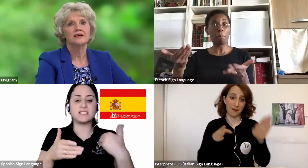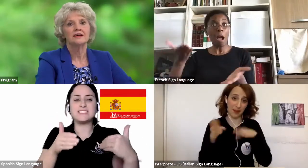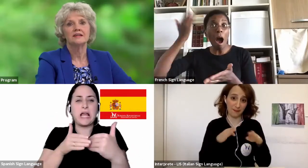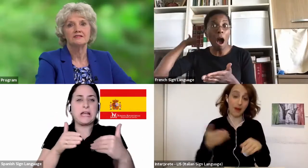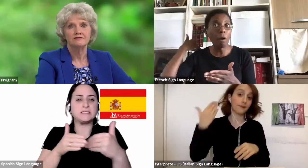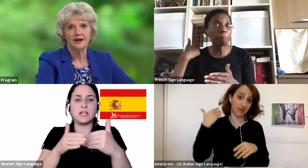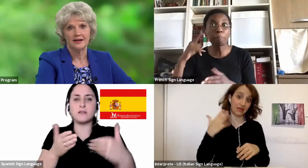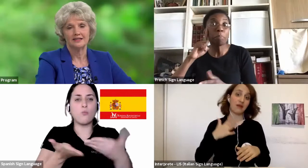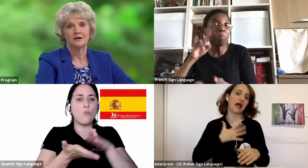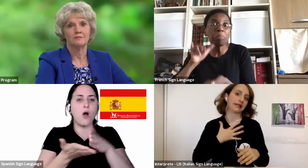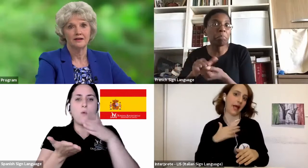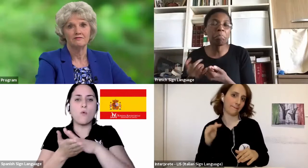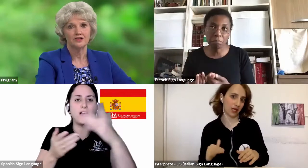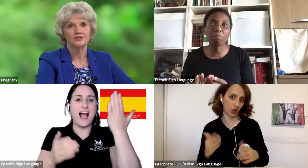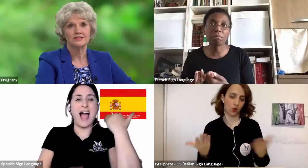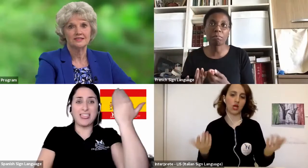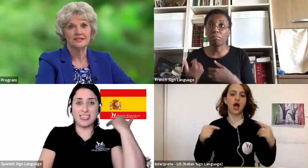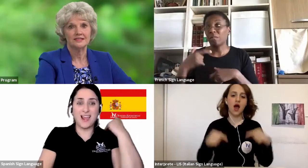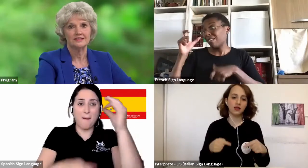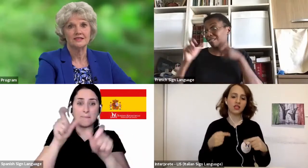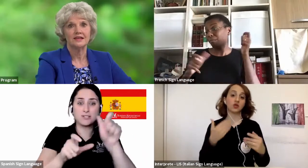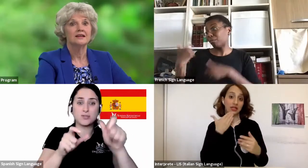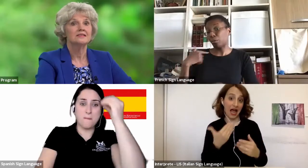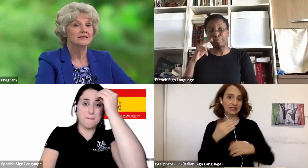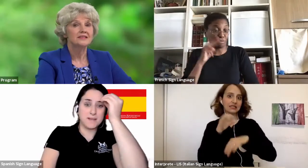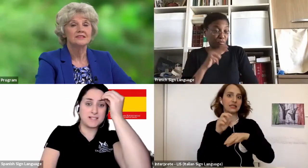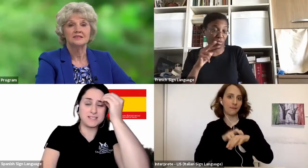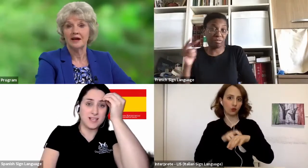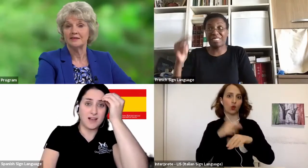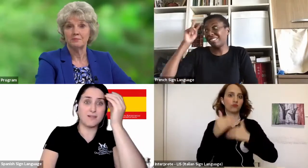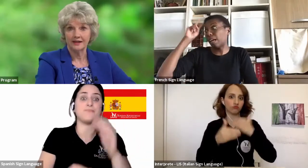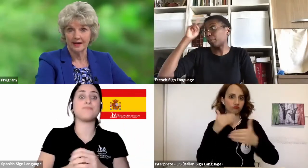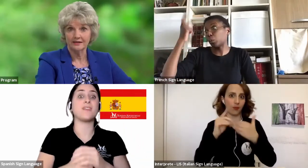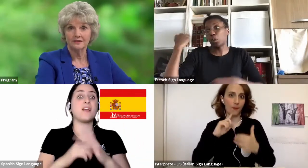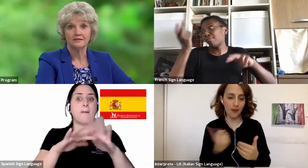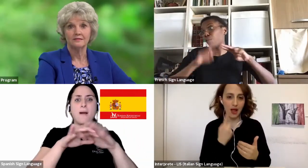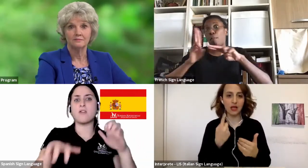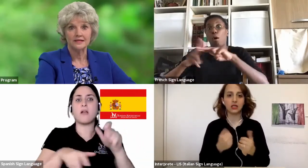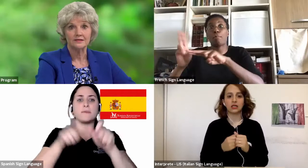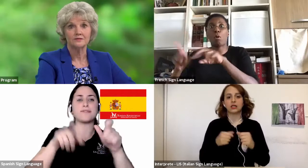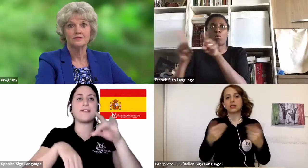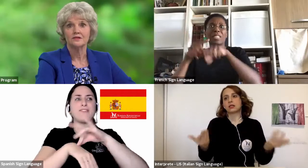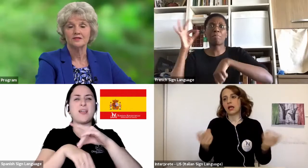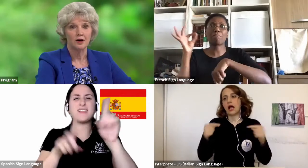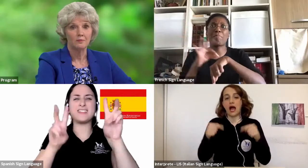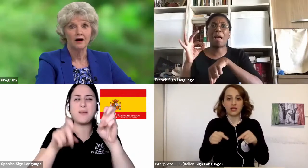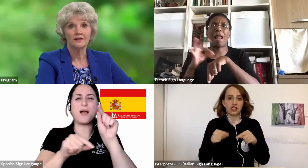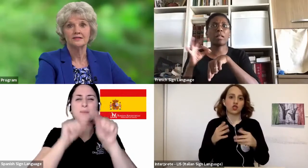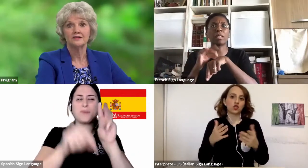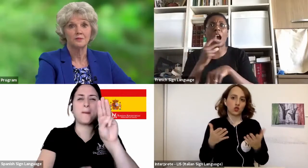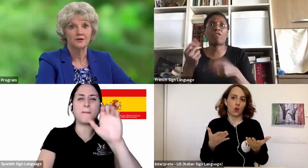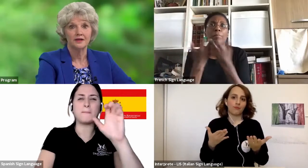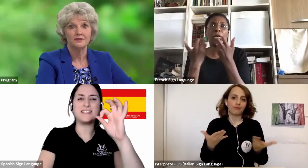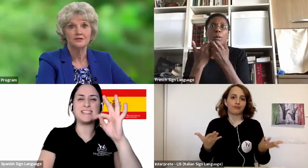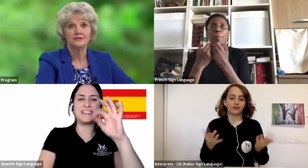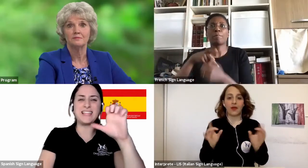actually defined by infectious diseases, diseases like the plague, measles, smallpox,